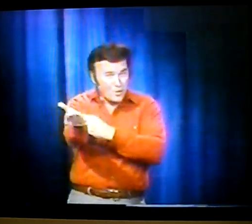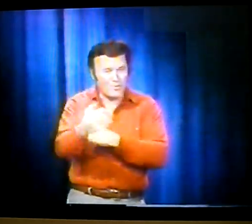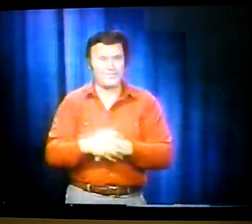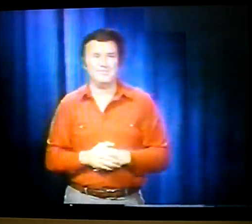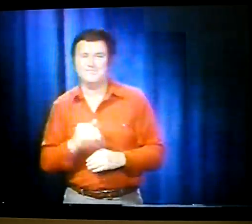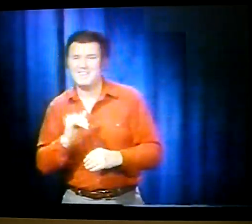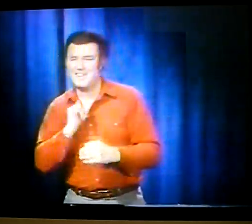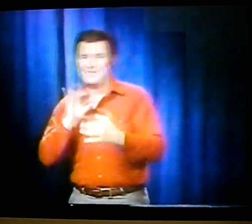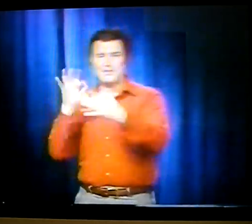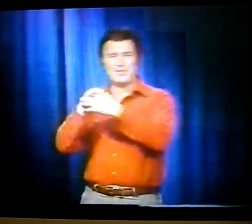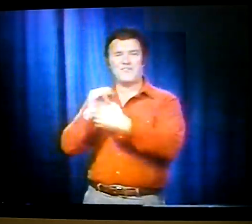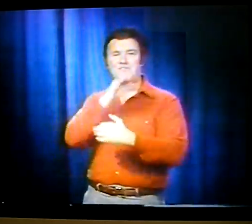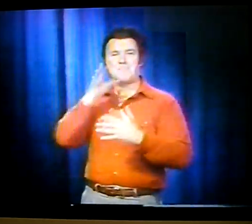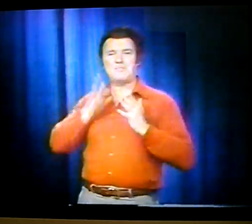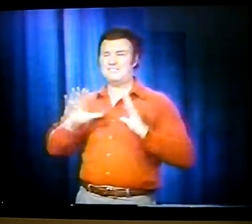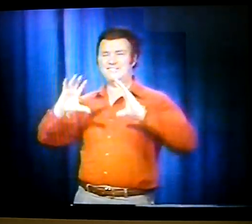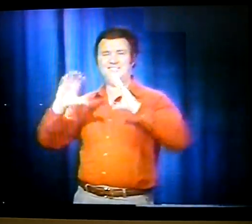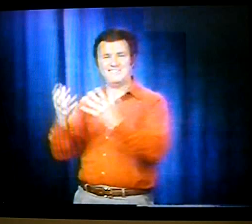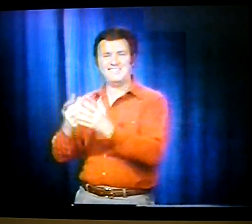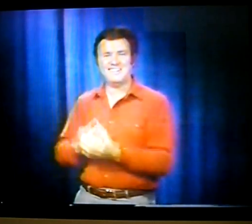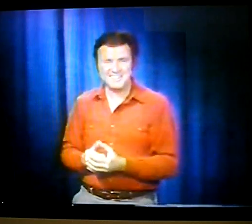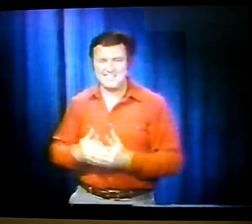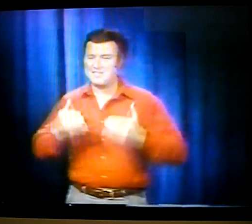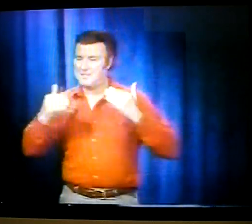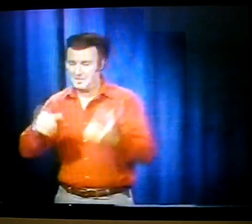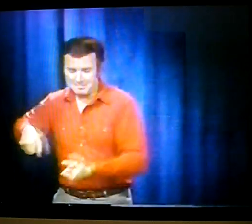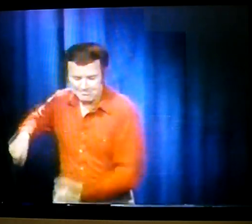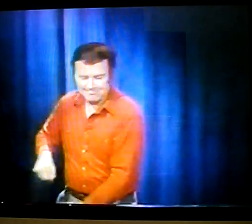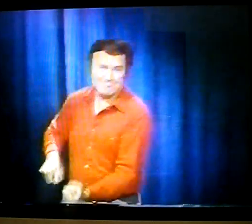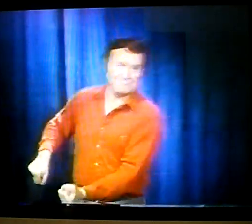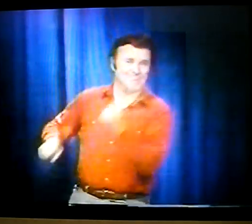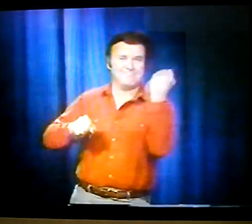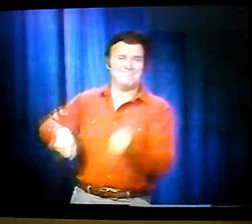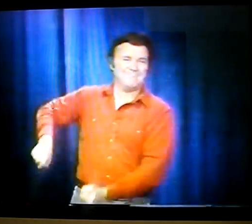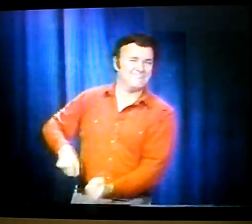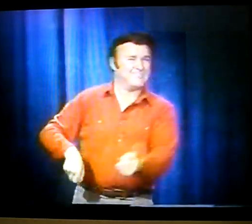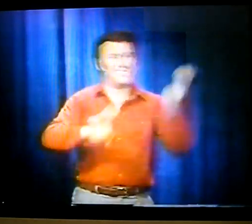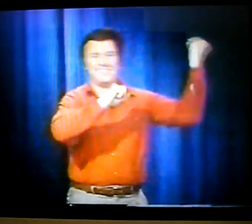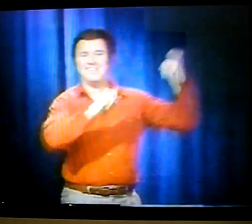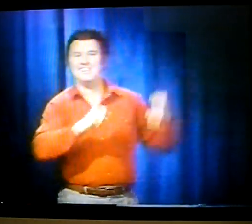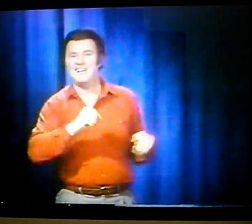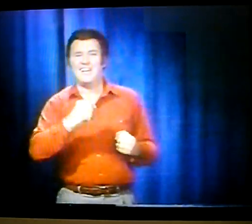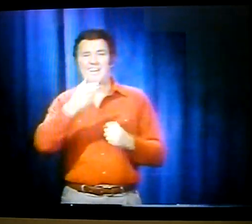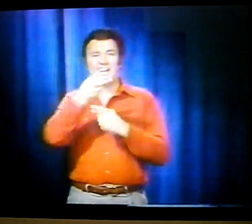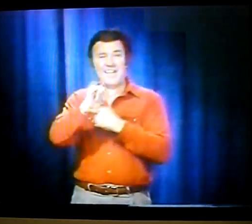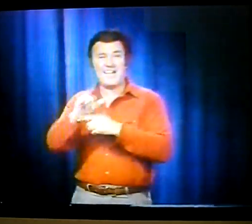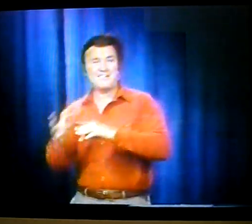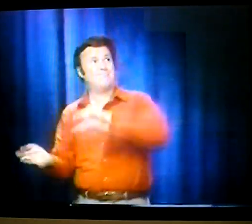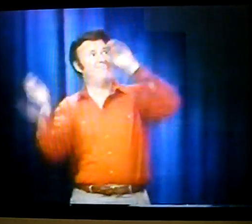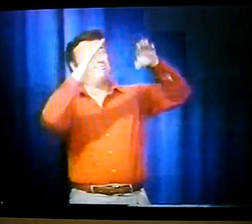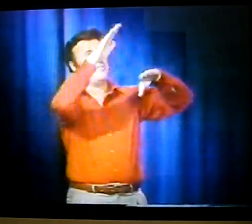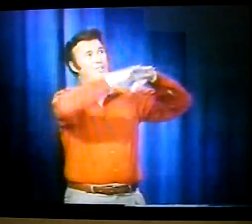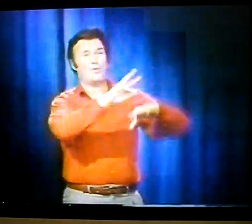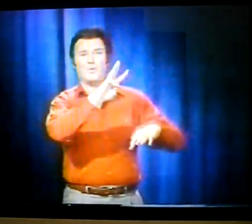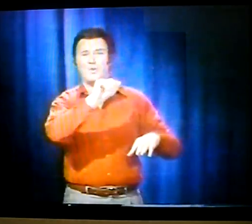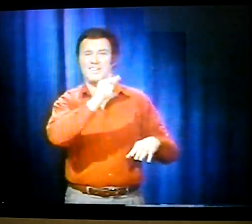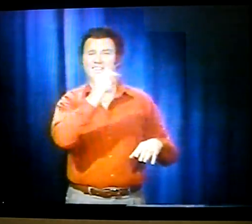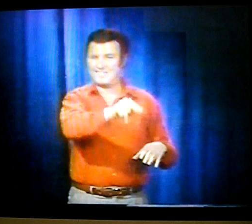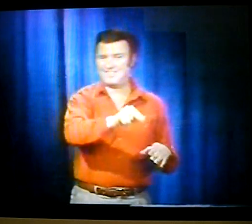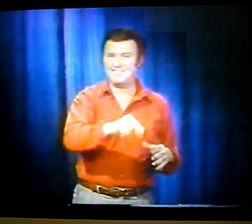So early the next morning, a group of us met up with the farmer and began shoveling the hay. We